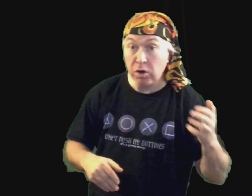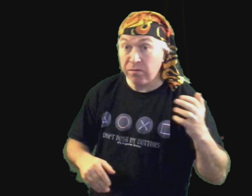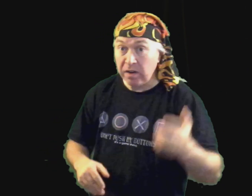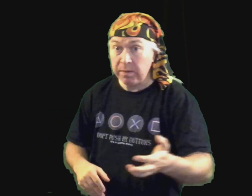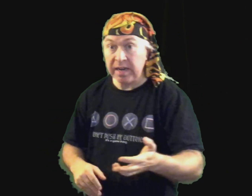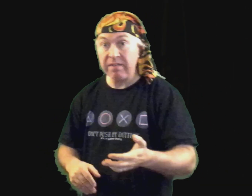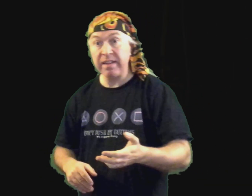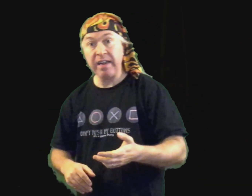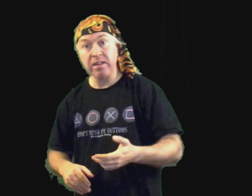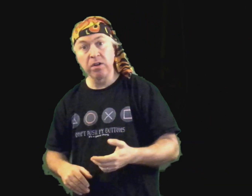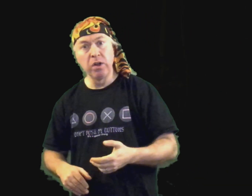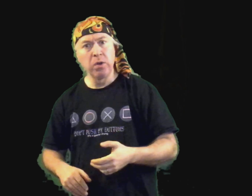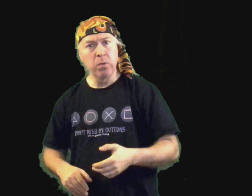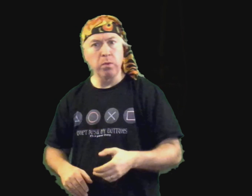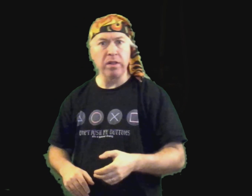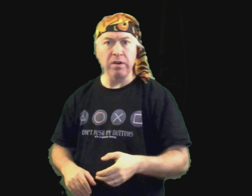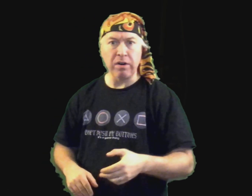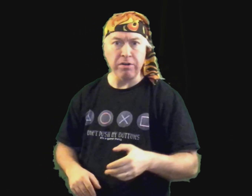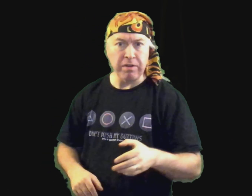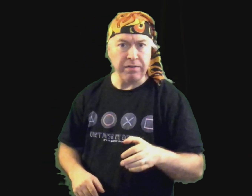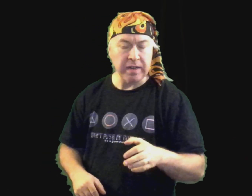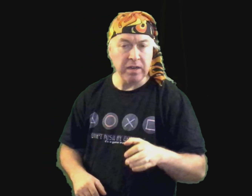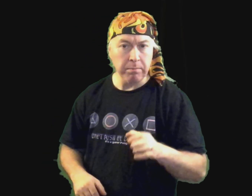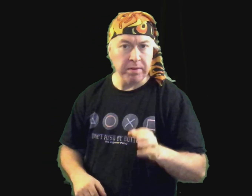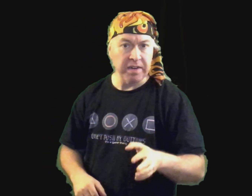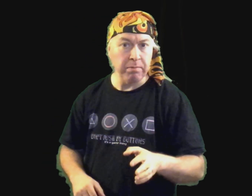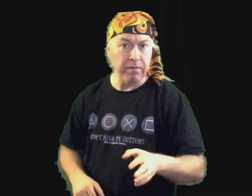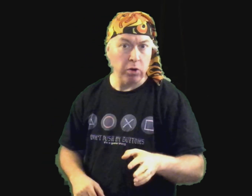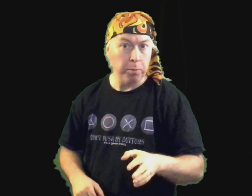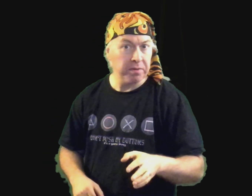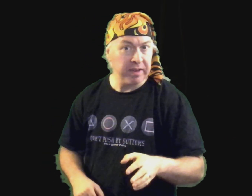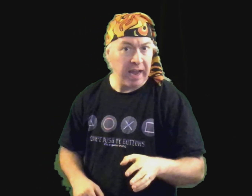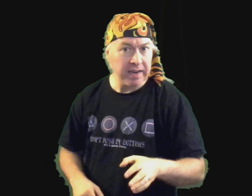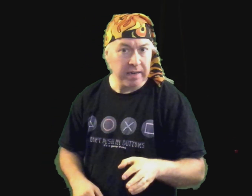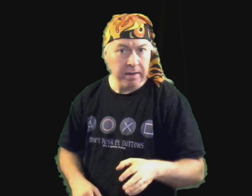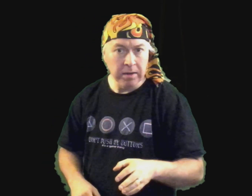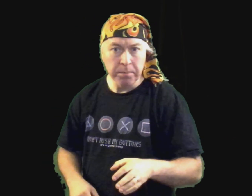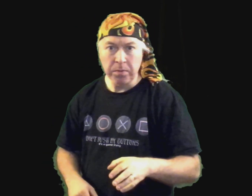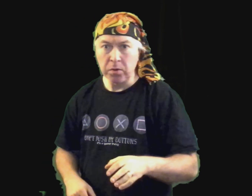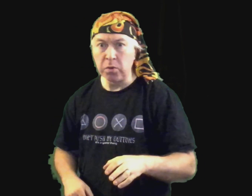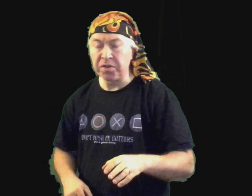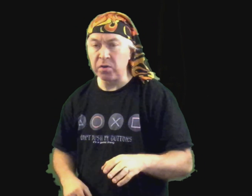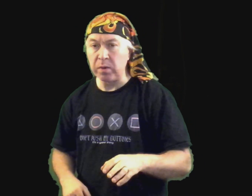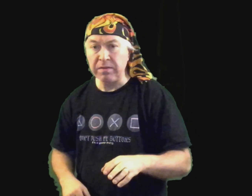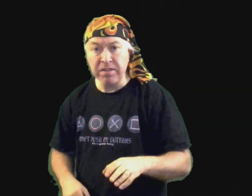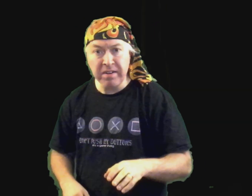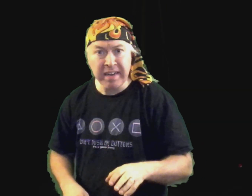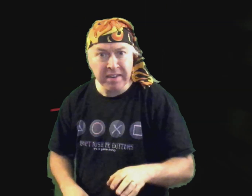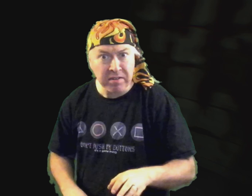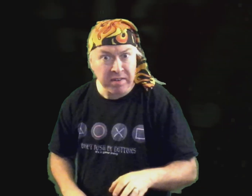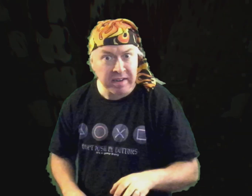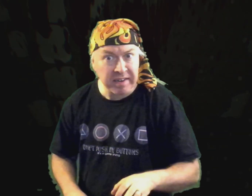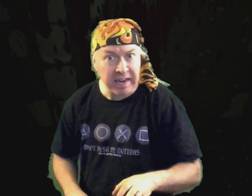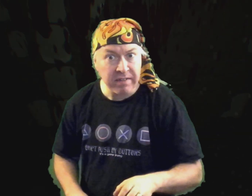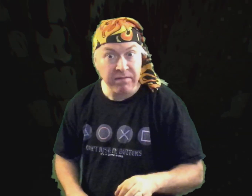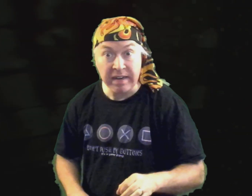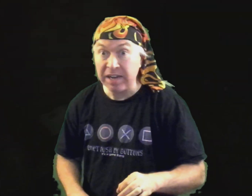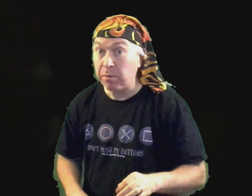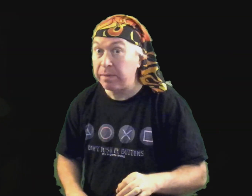fun we can have together when there aren't grieving numpties with an orbital cannon who are still waiting for their testicles to descend and think that's what makes